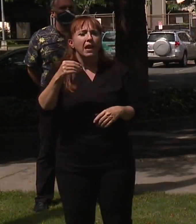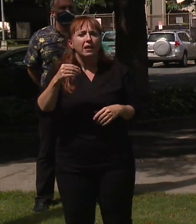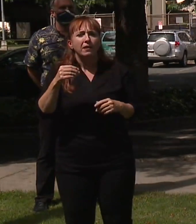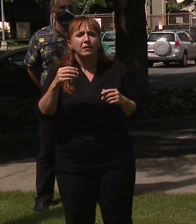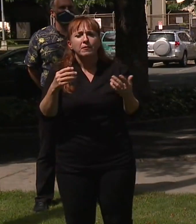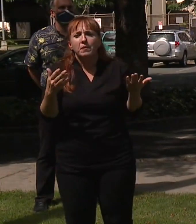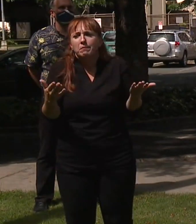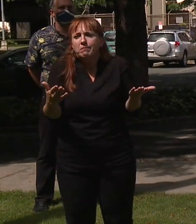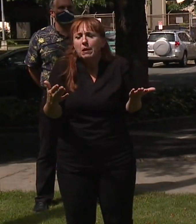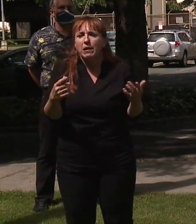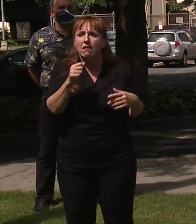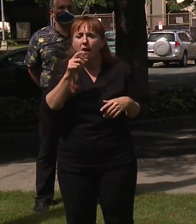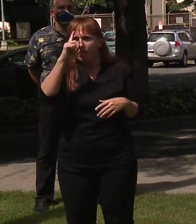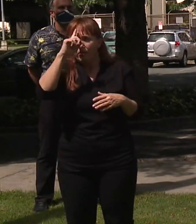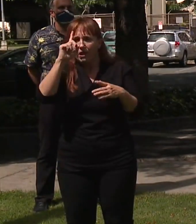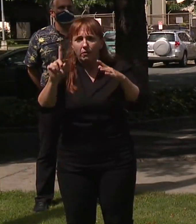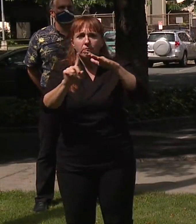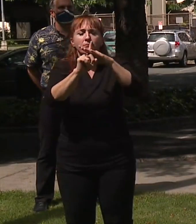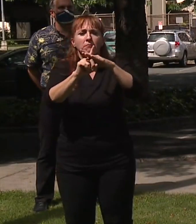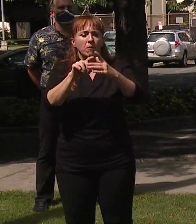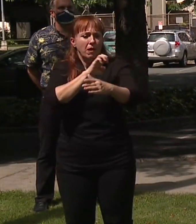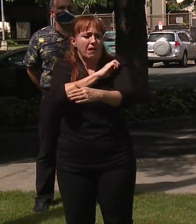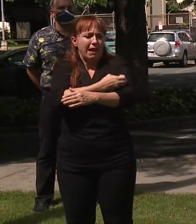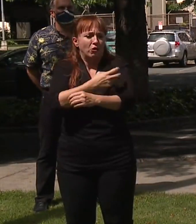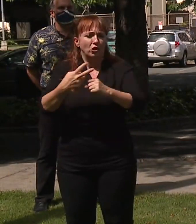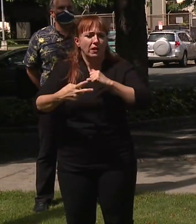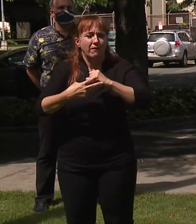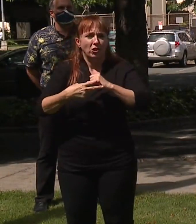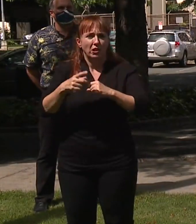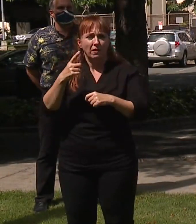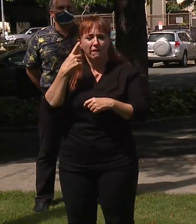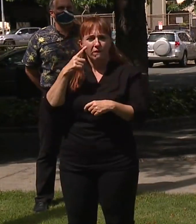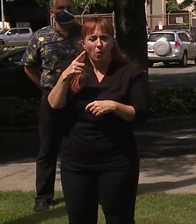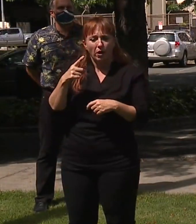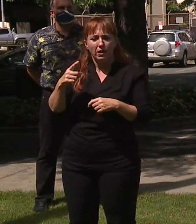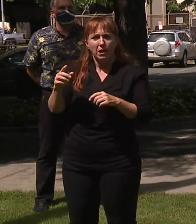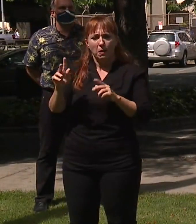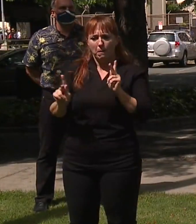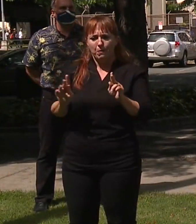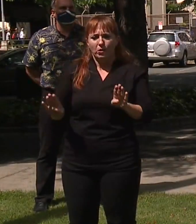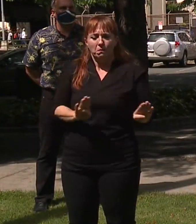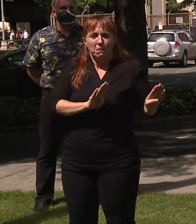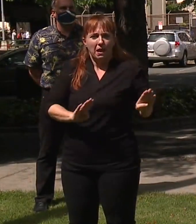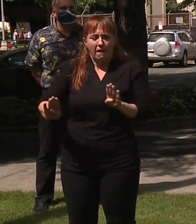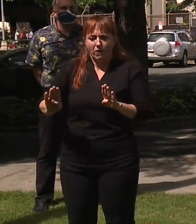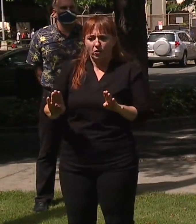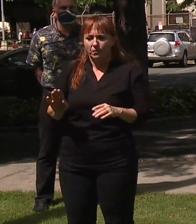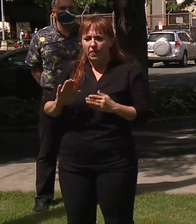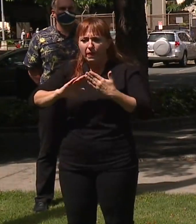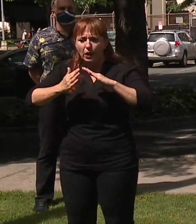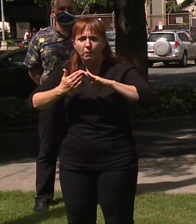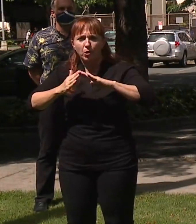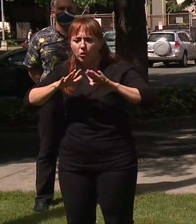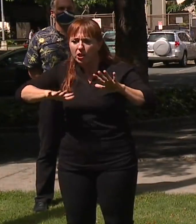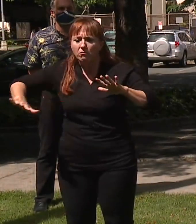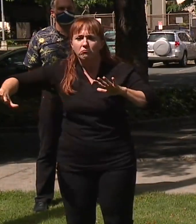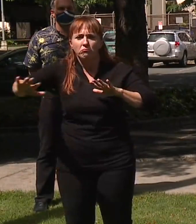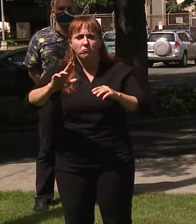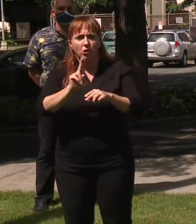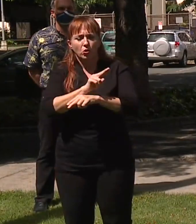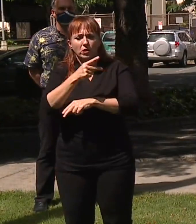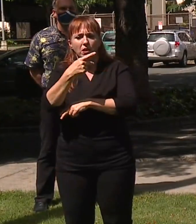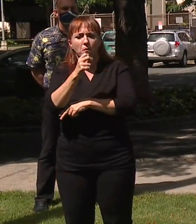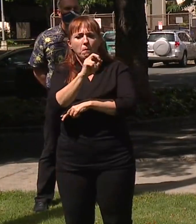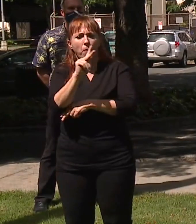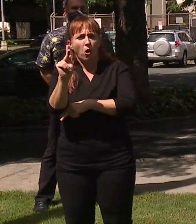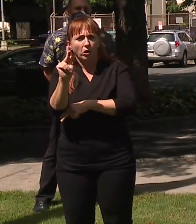not normally consider as a part of energy efficiency, like the human behavior. So, having a sense of how the community is using the parks